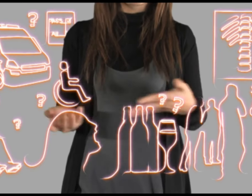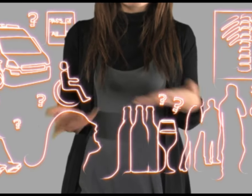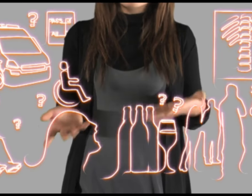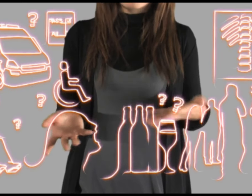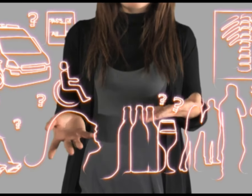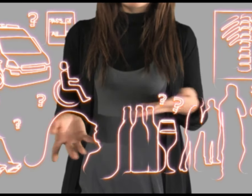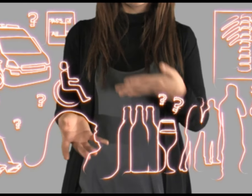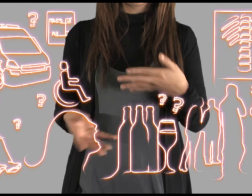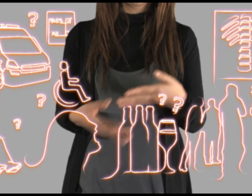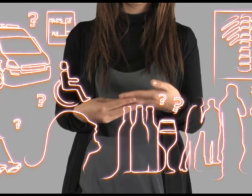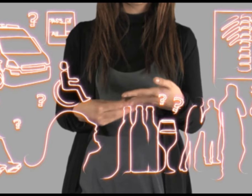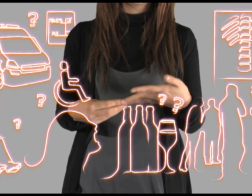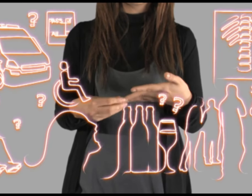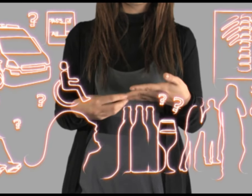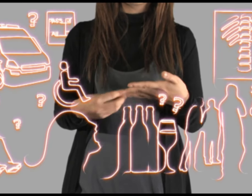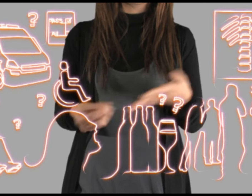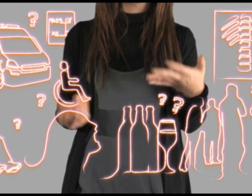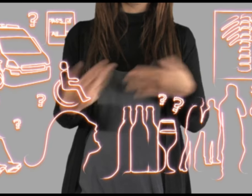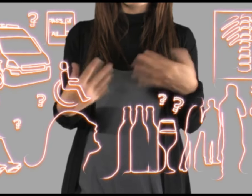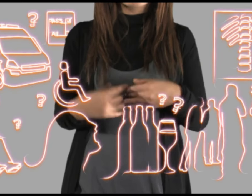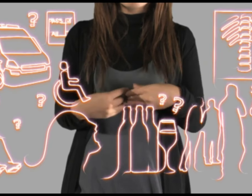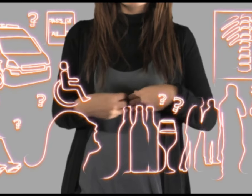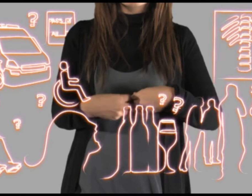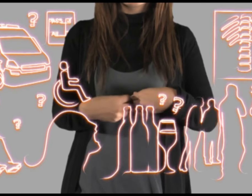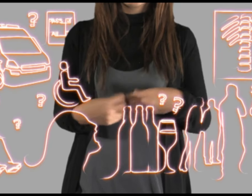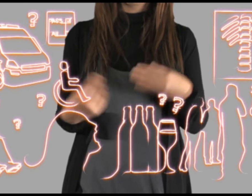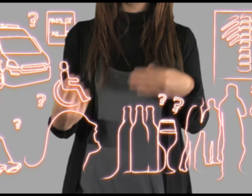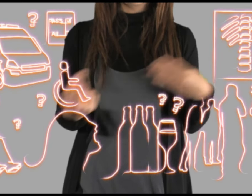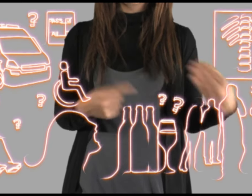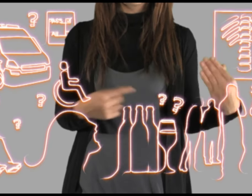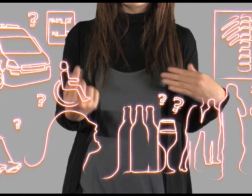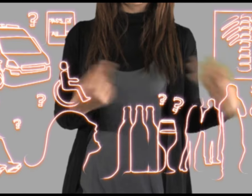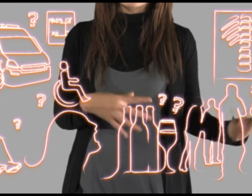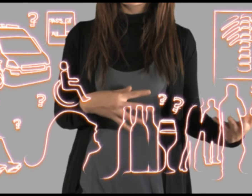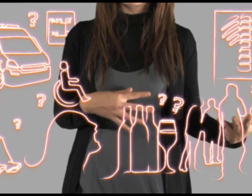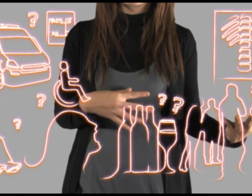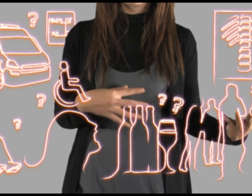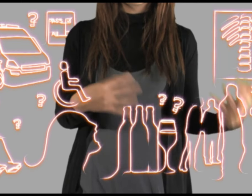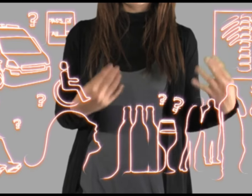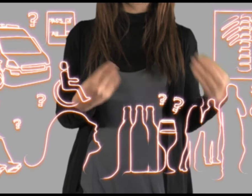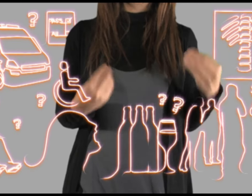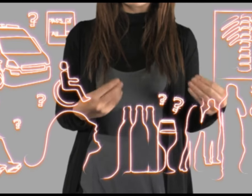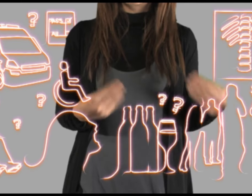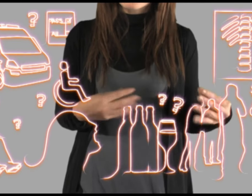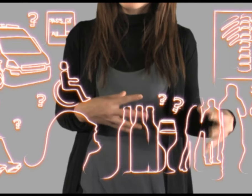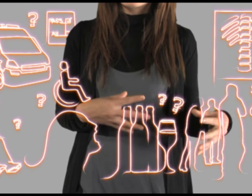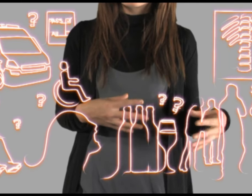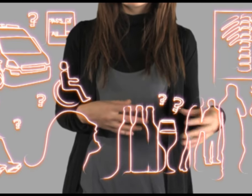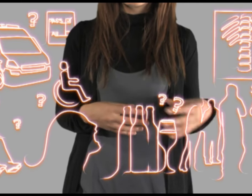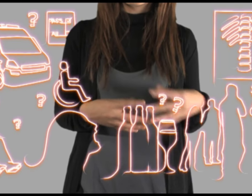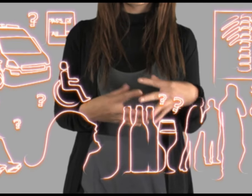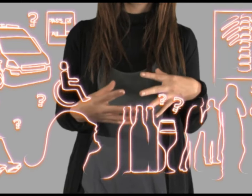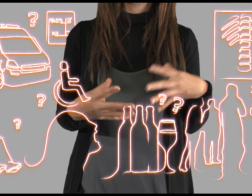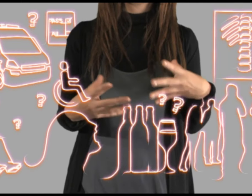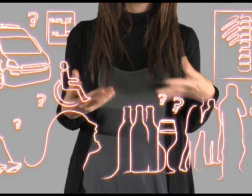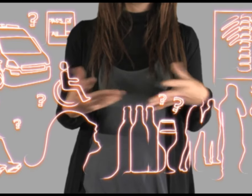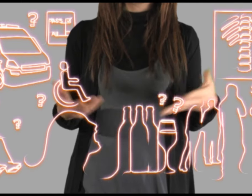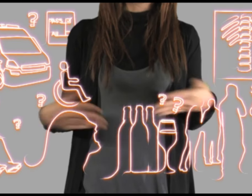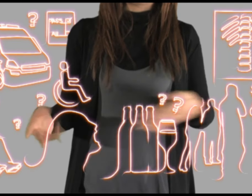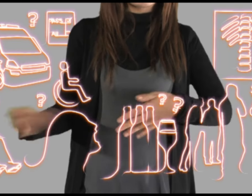was it? I mean, was it my fault? Because I wasn't paying attention for that split second? Or was it his